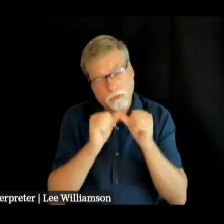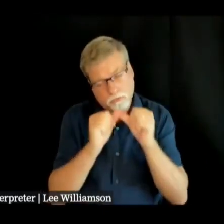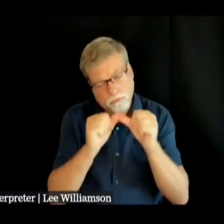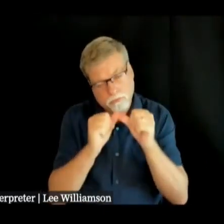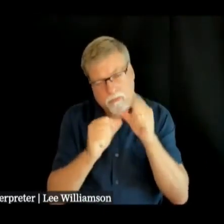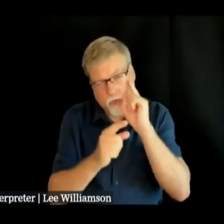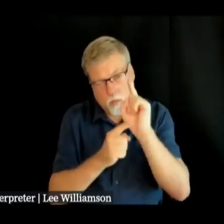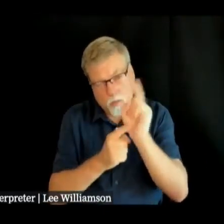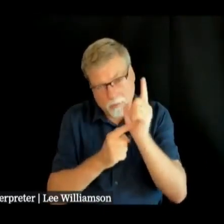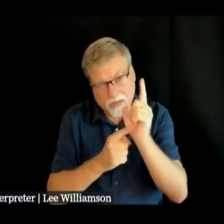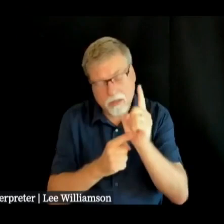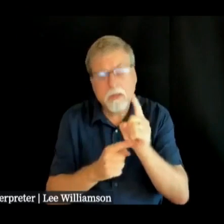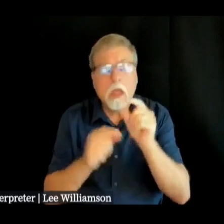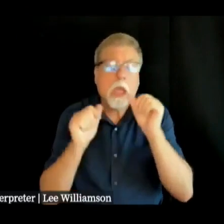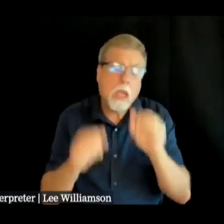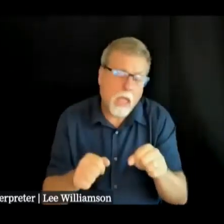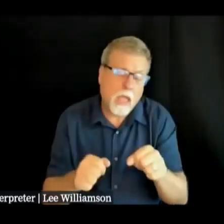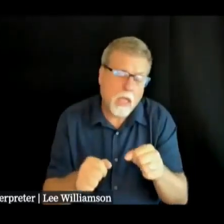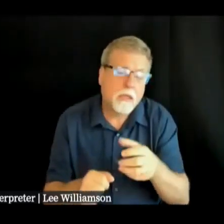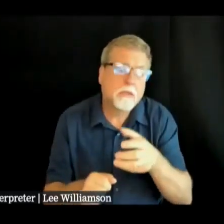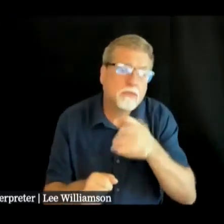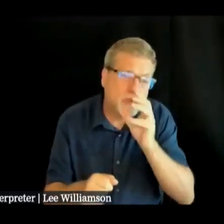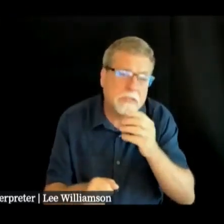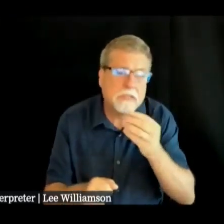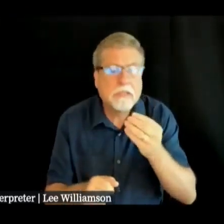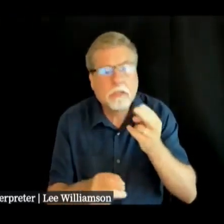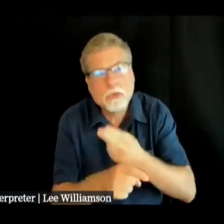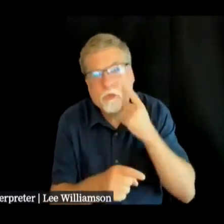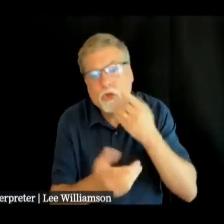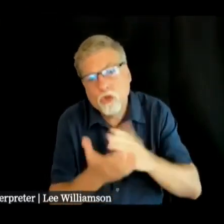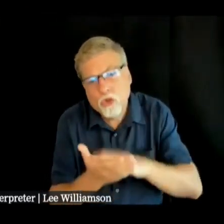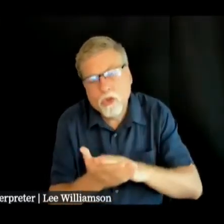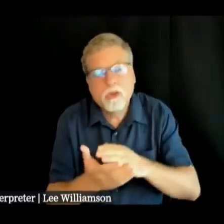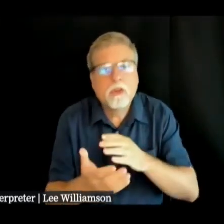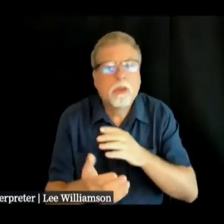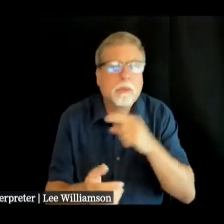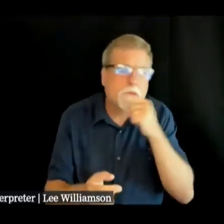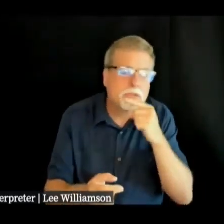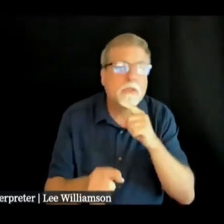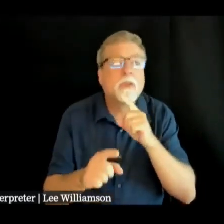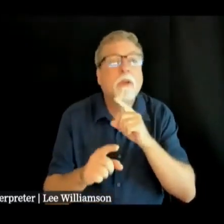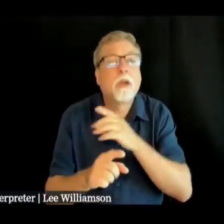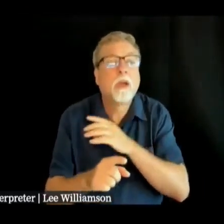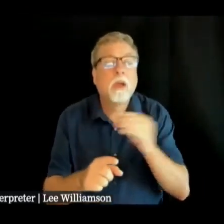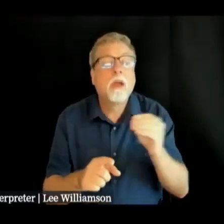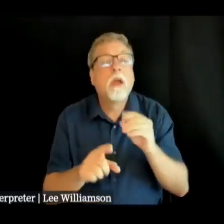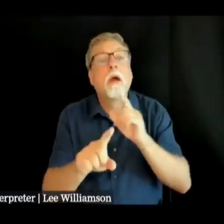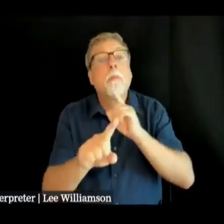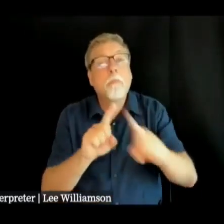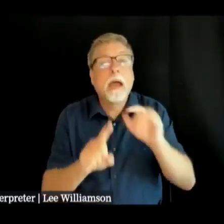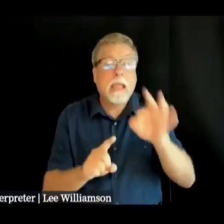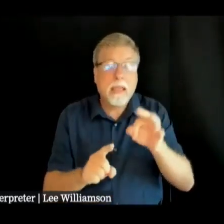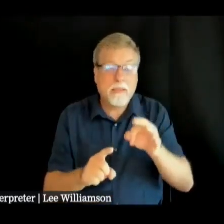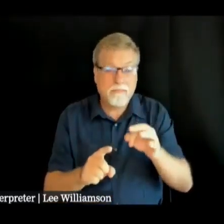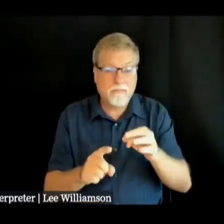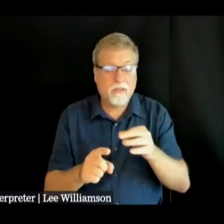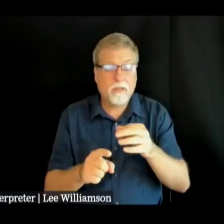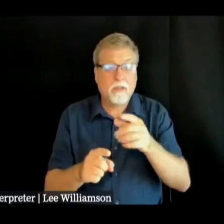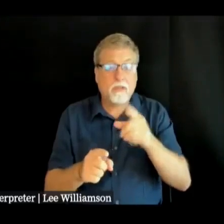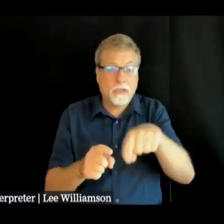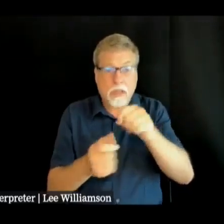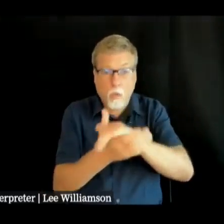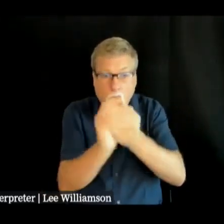and it's safe for uh straight out of the tap for washing hands doing laundry